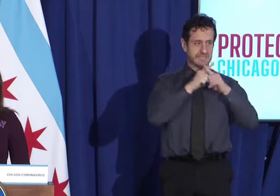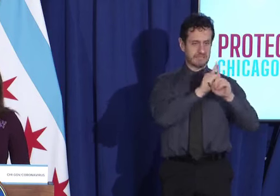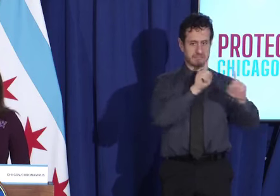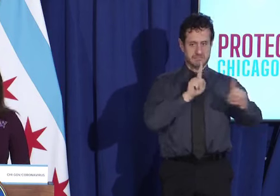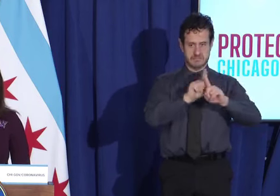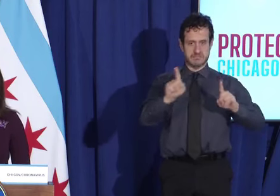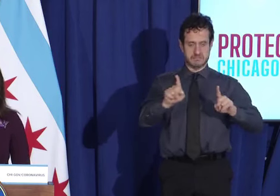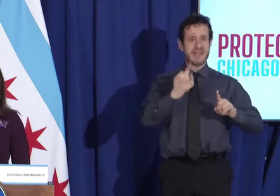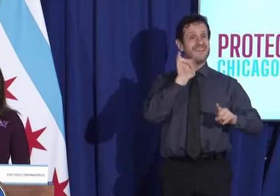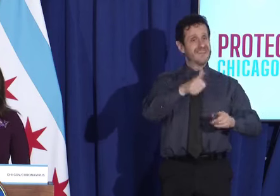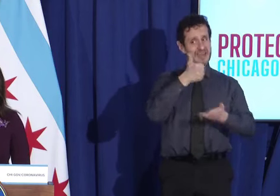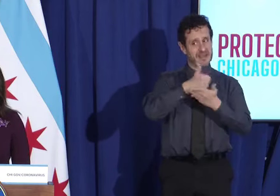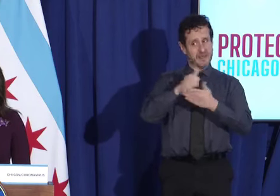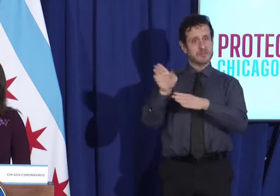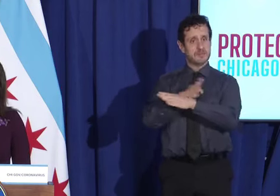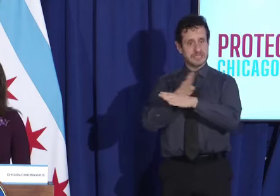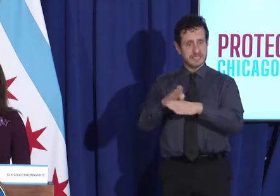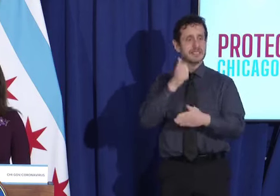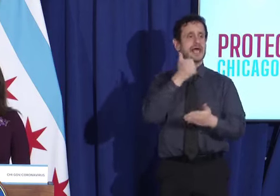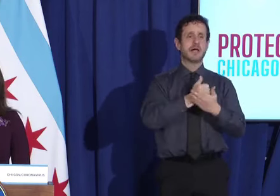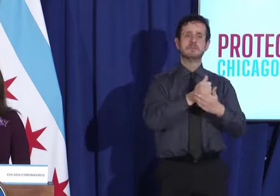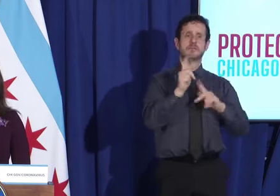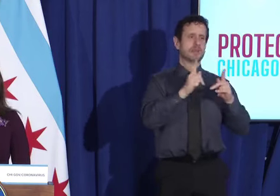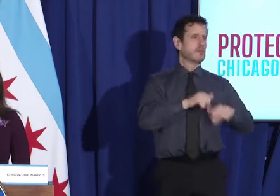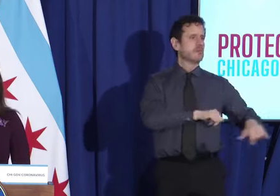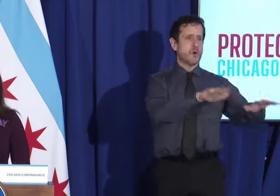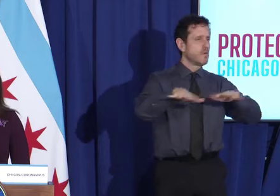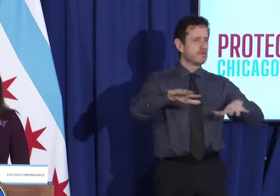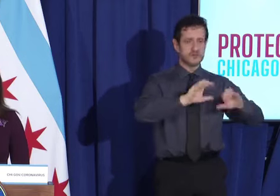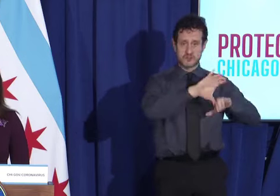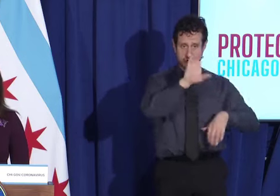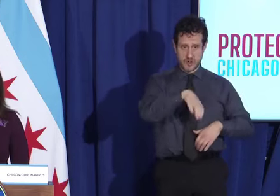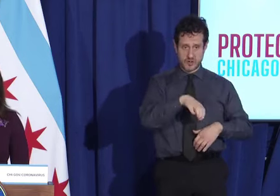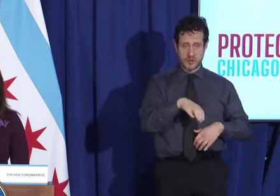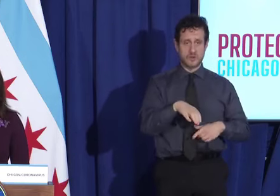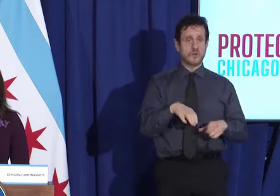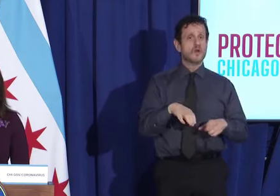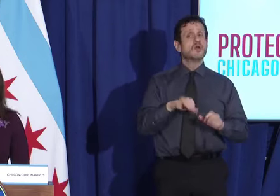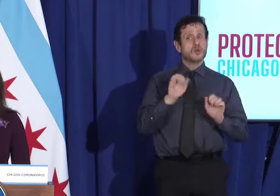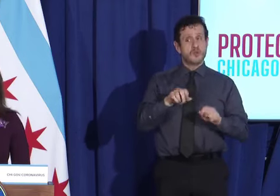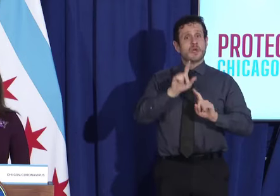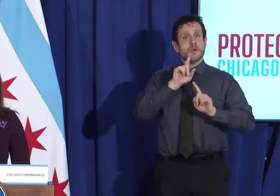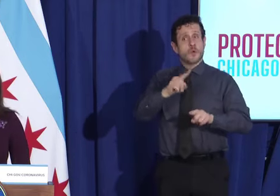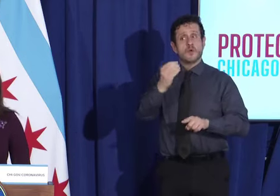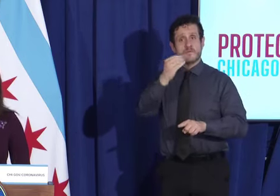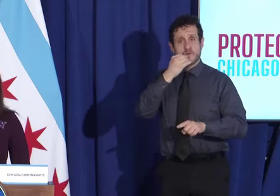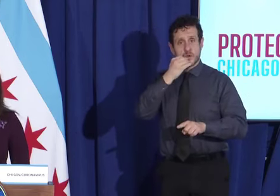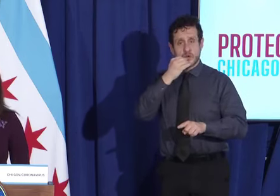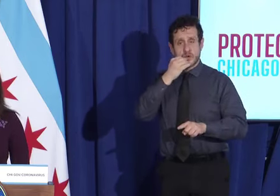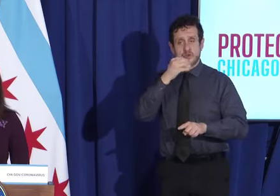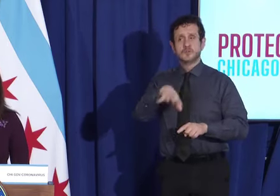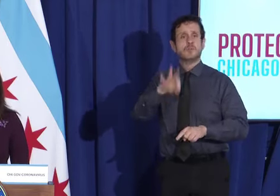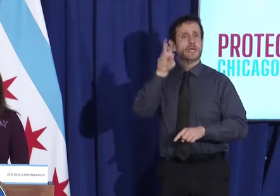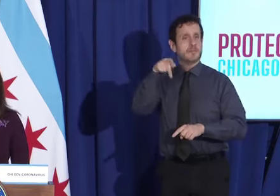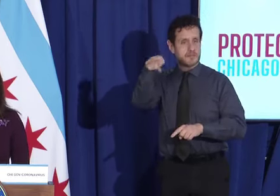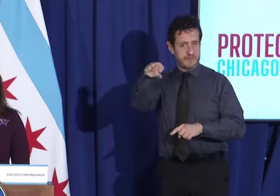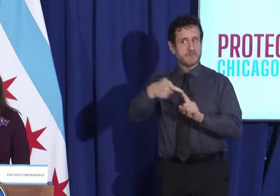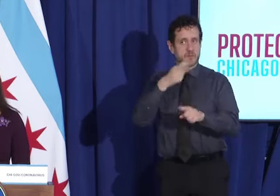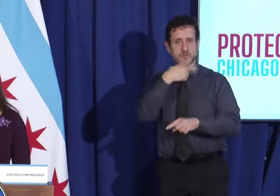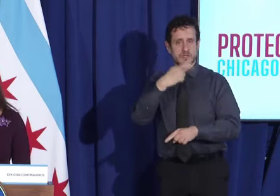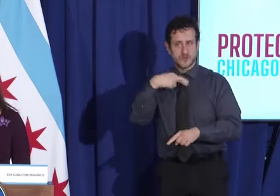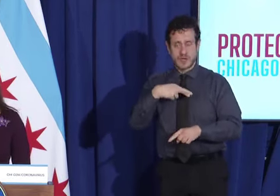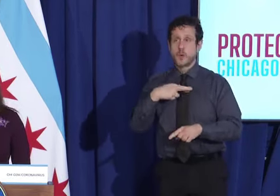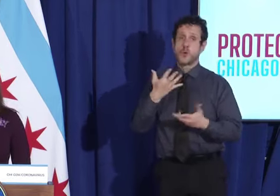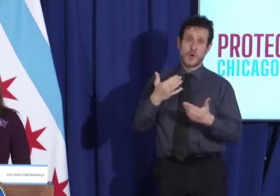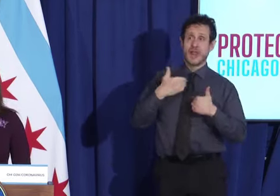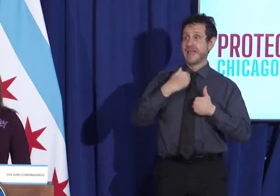to help all of our residents. You can order takeout. You can also have food delivered to your home. You